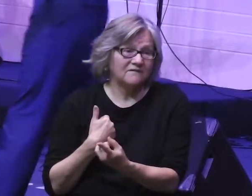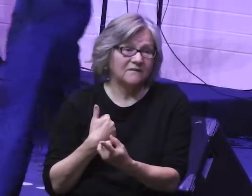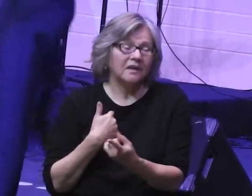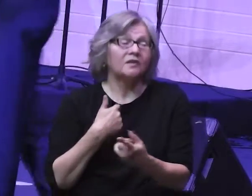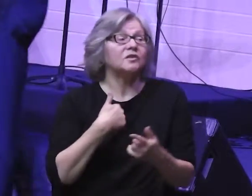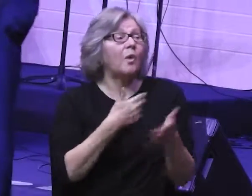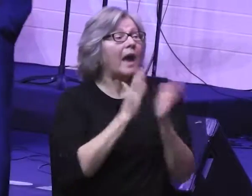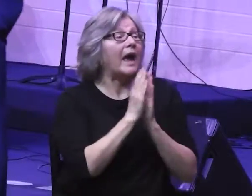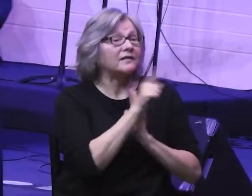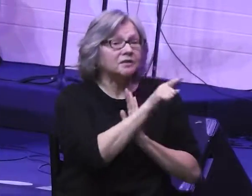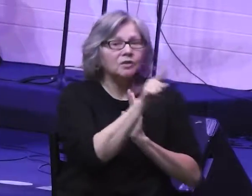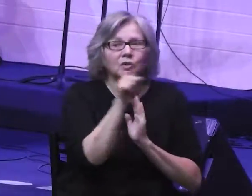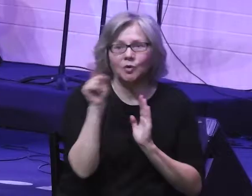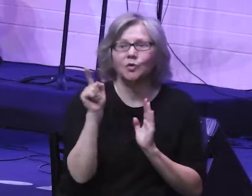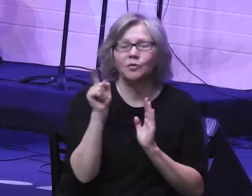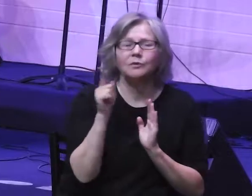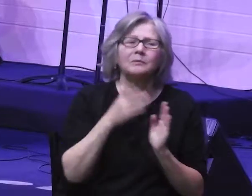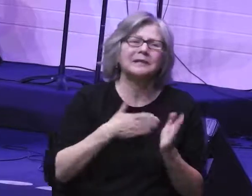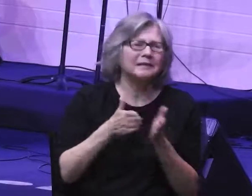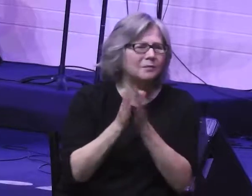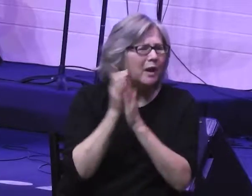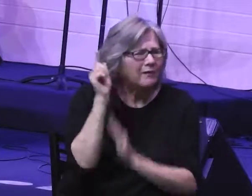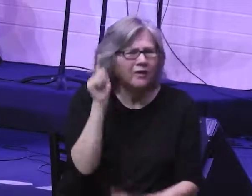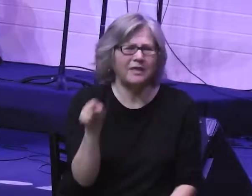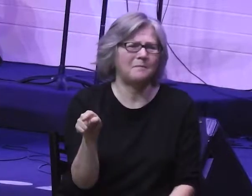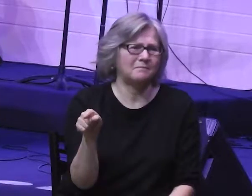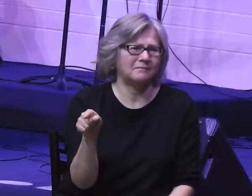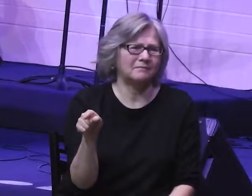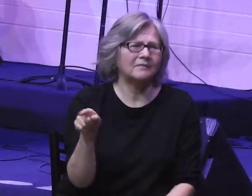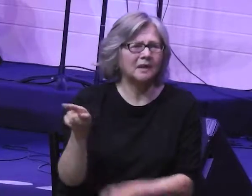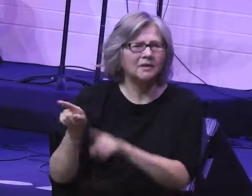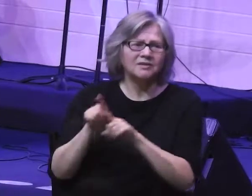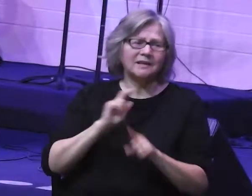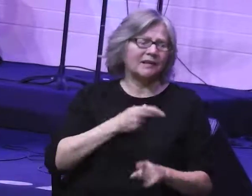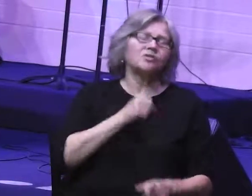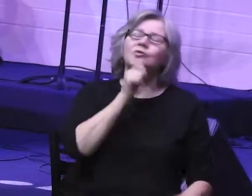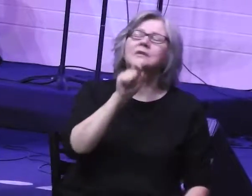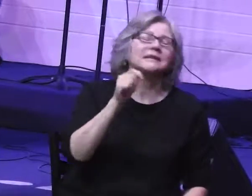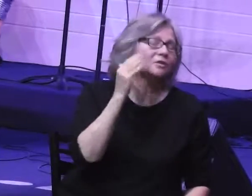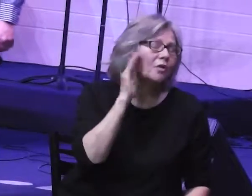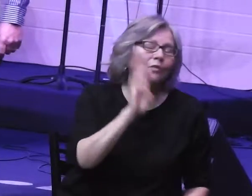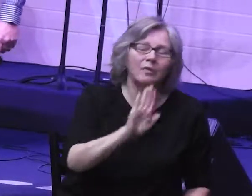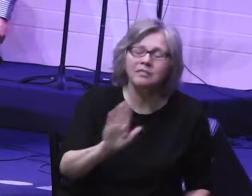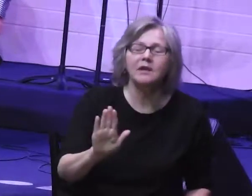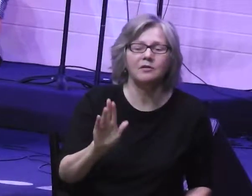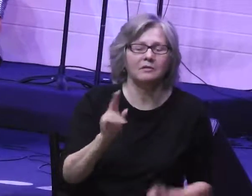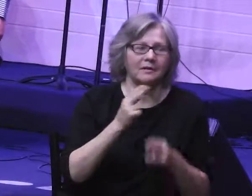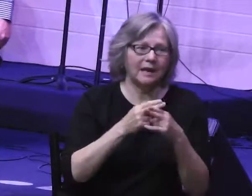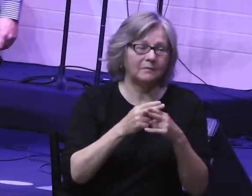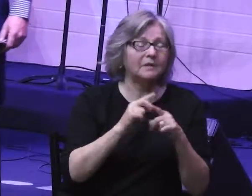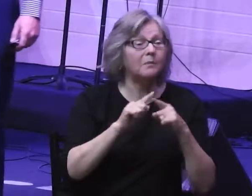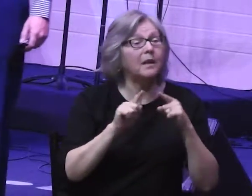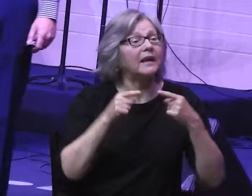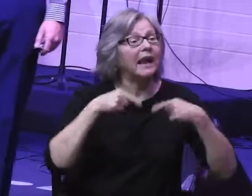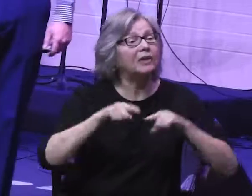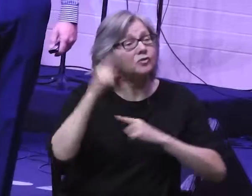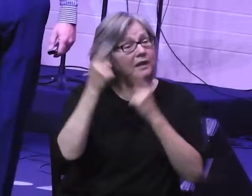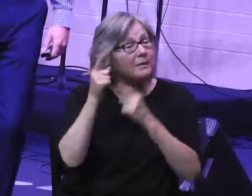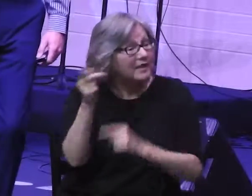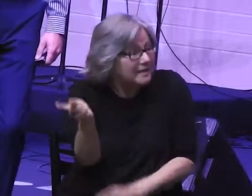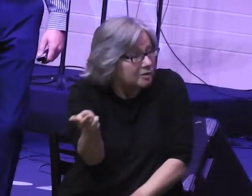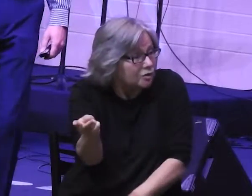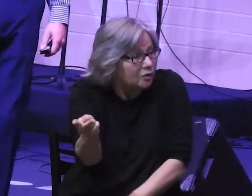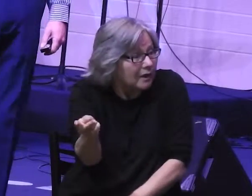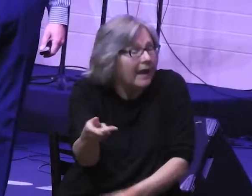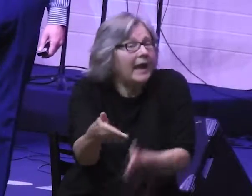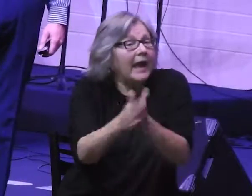And I would just ask you guys, would you pray for them? As Linda and I are doing, you don't have to know their names, but would you pray when you think of them,